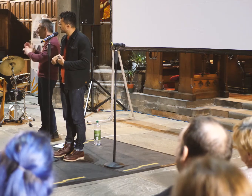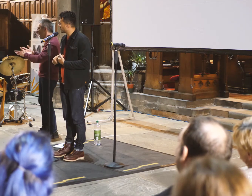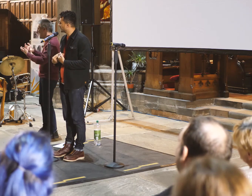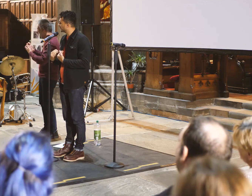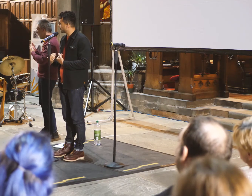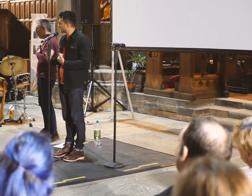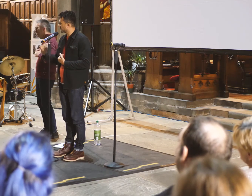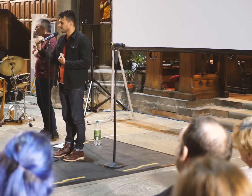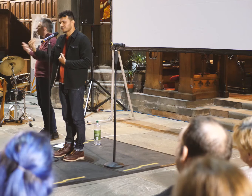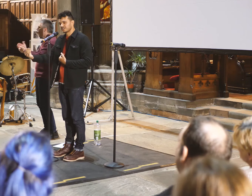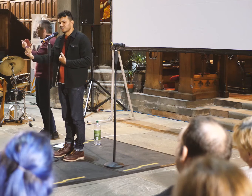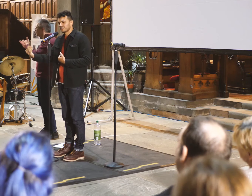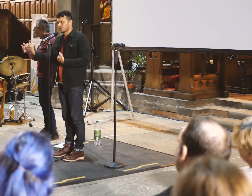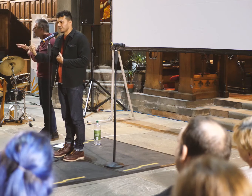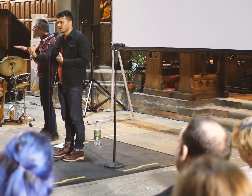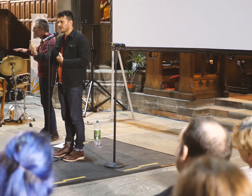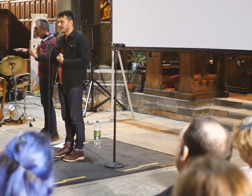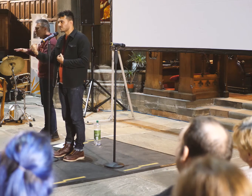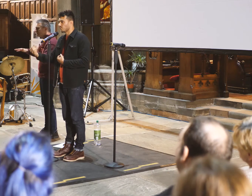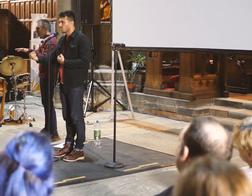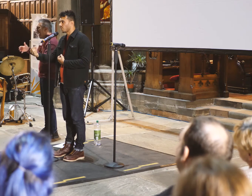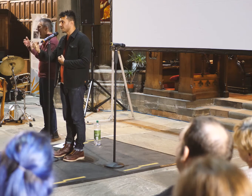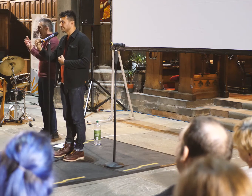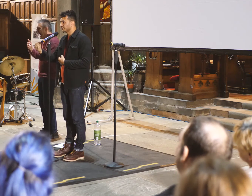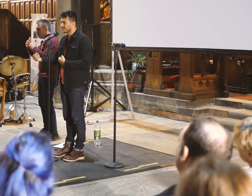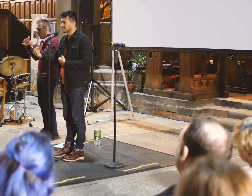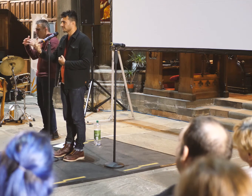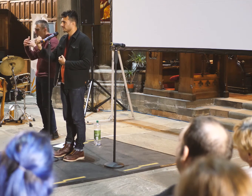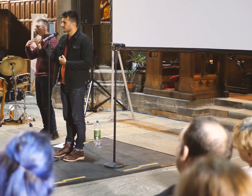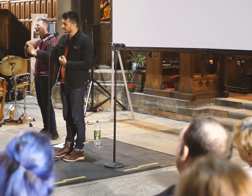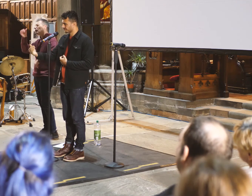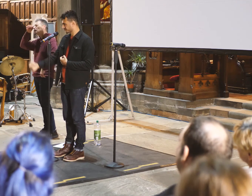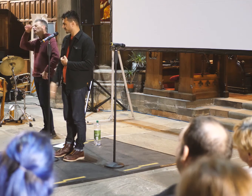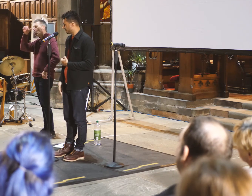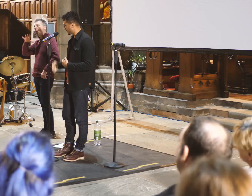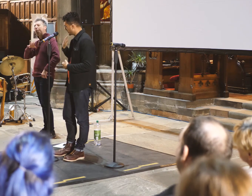do I serve Jamaican? With knowing how to war is Jamaican.